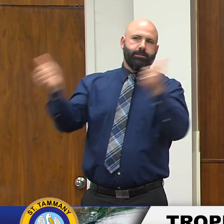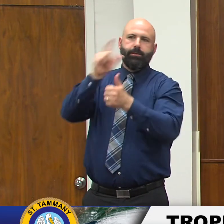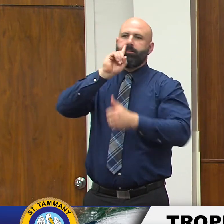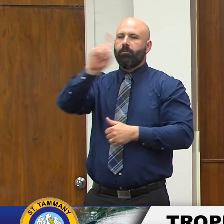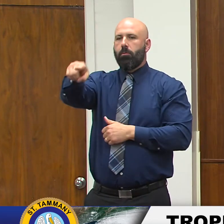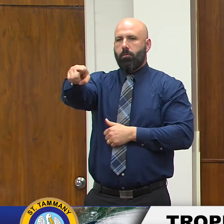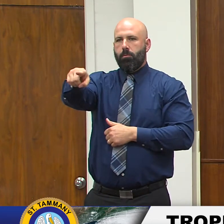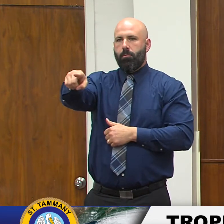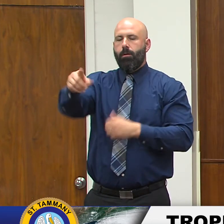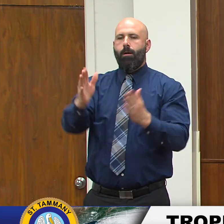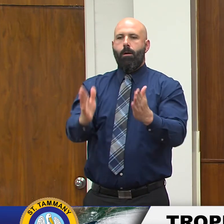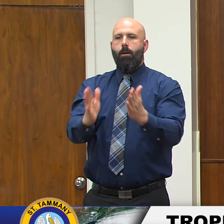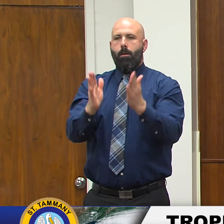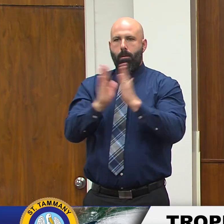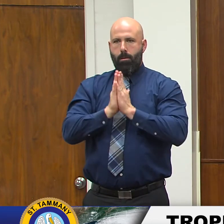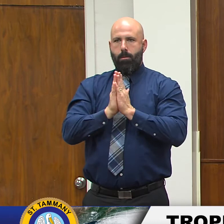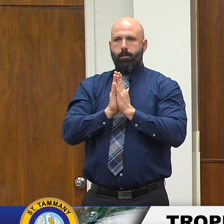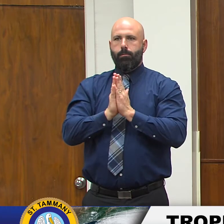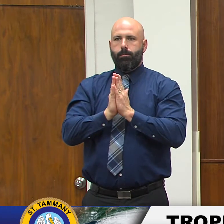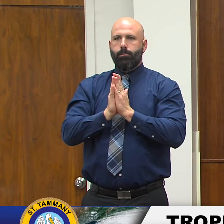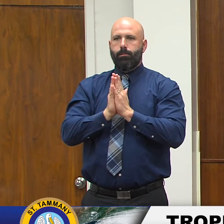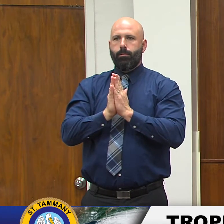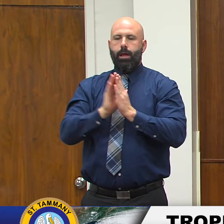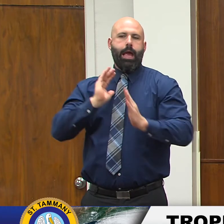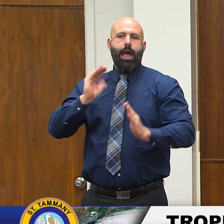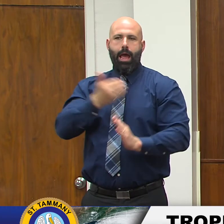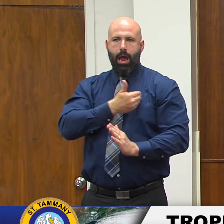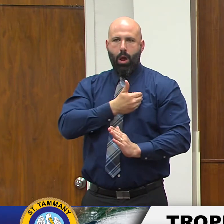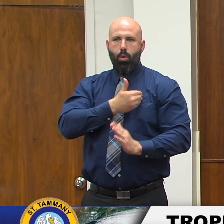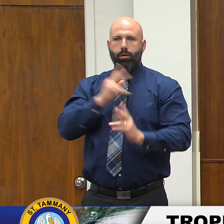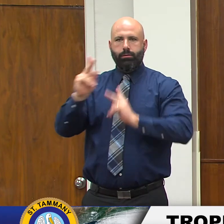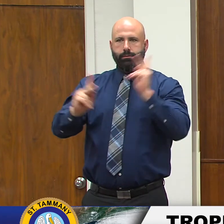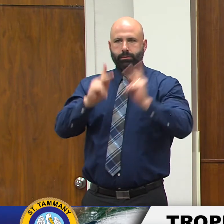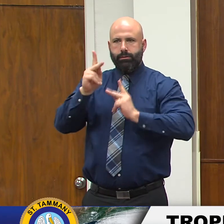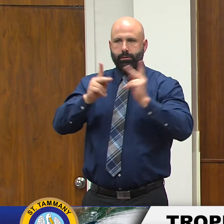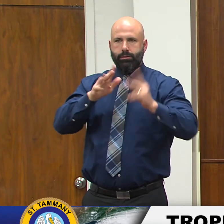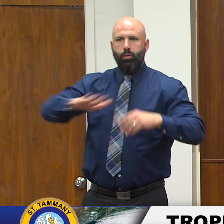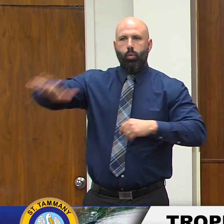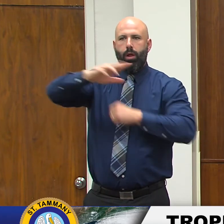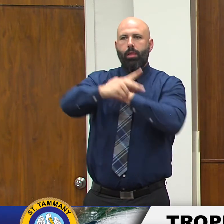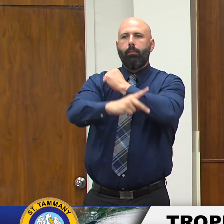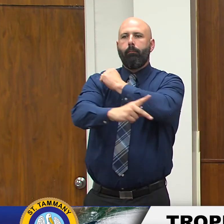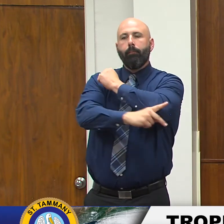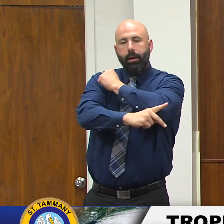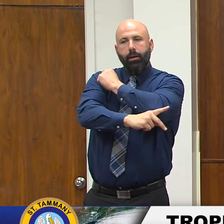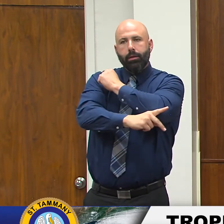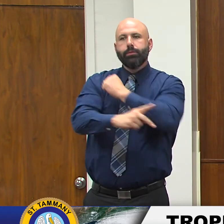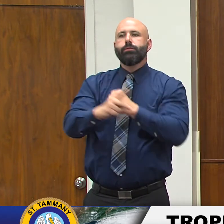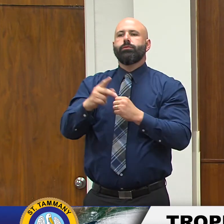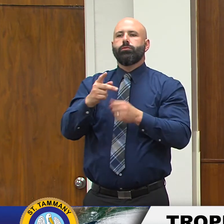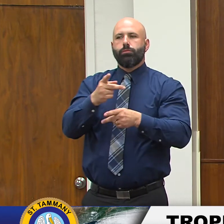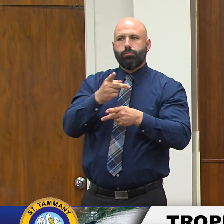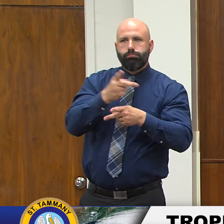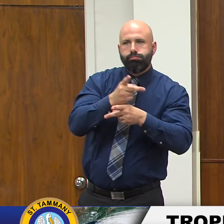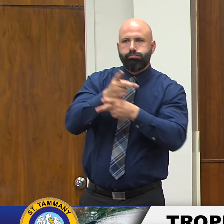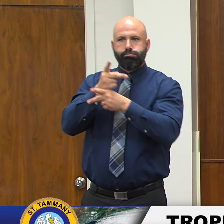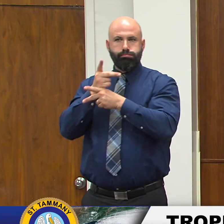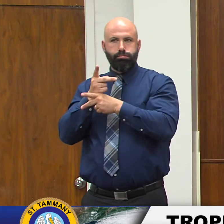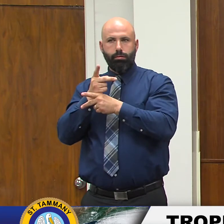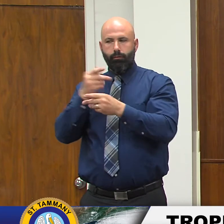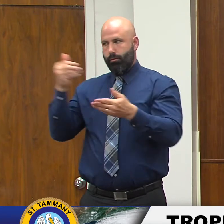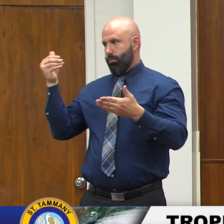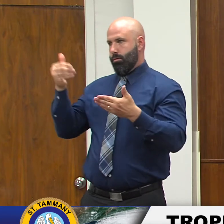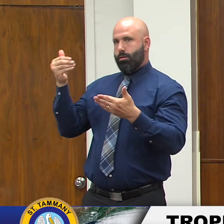asking our citizens to take precautions for the upcoming